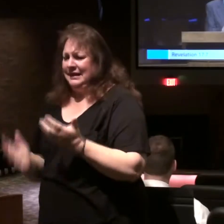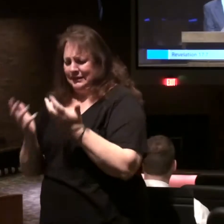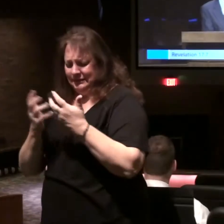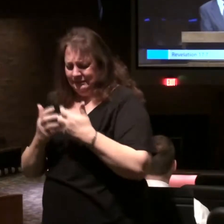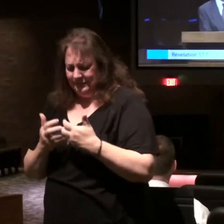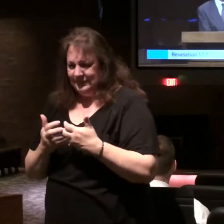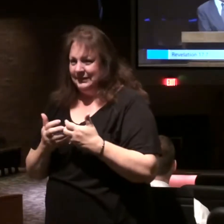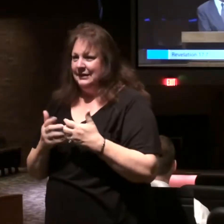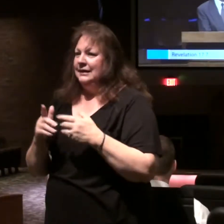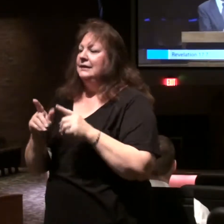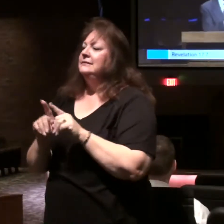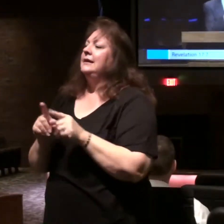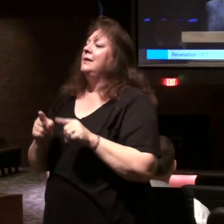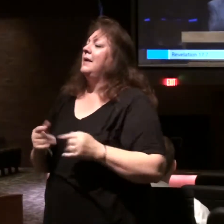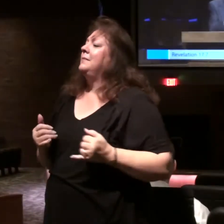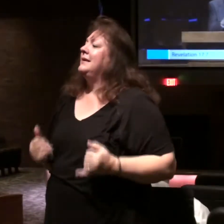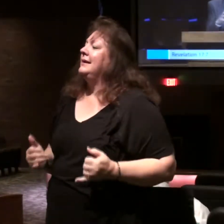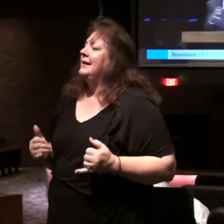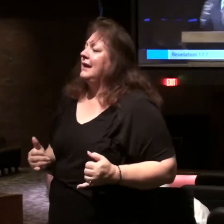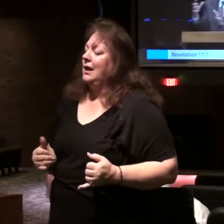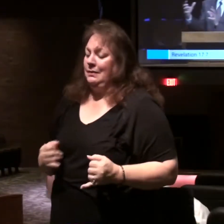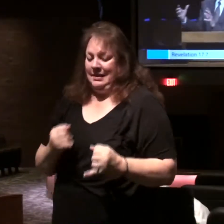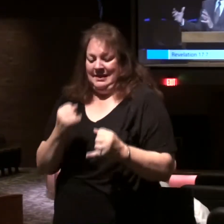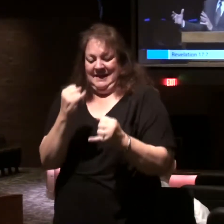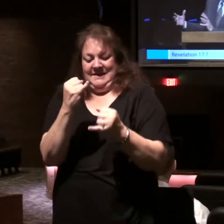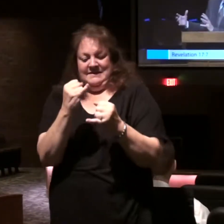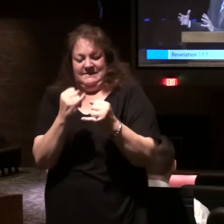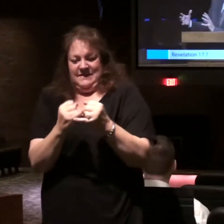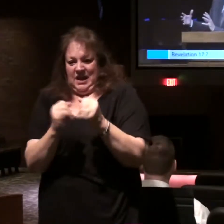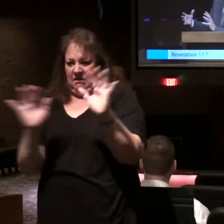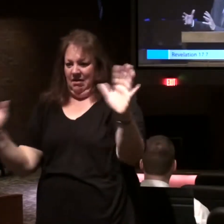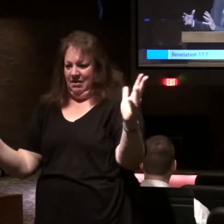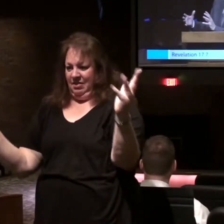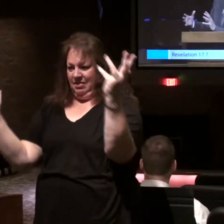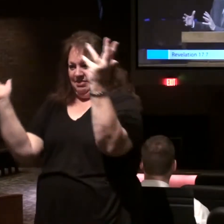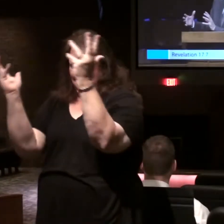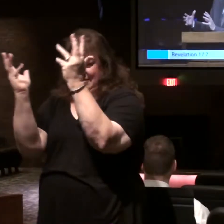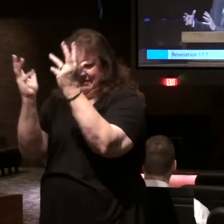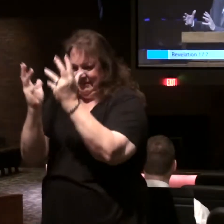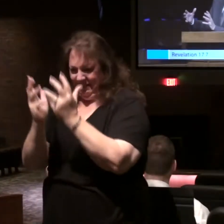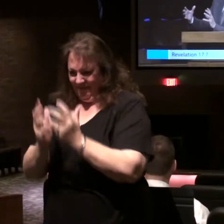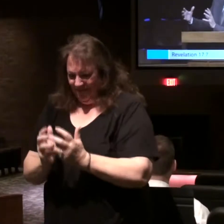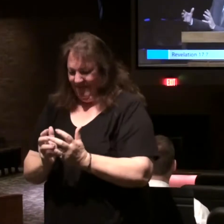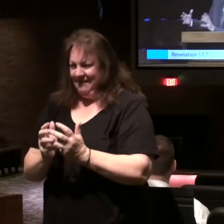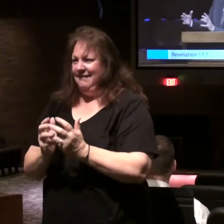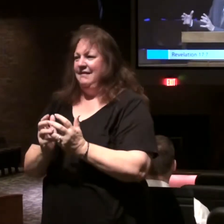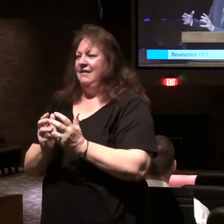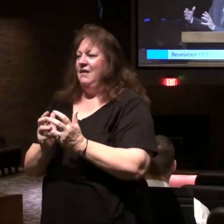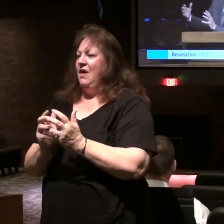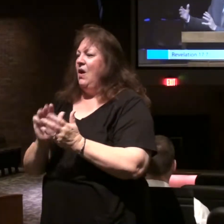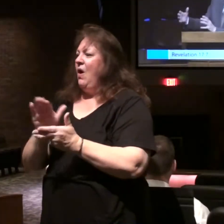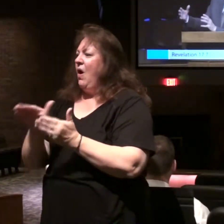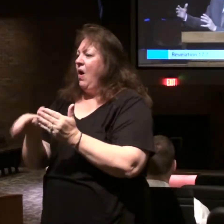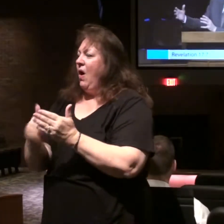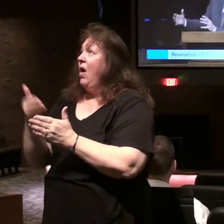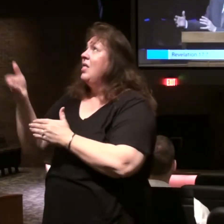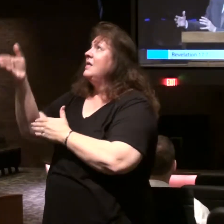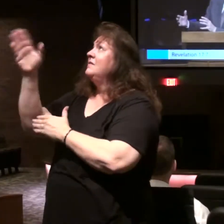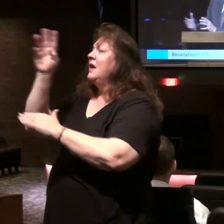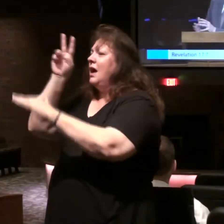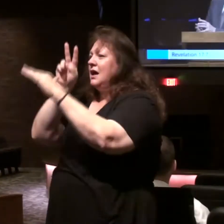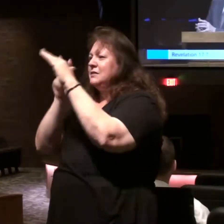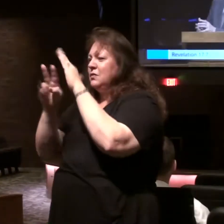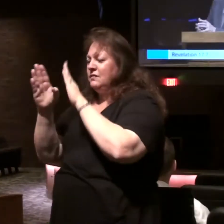This is what's happening now. This is the final putting together, if you will, of the pieces of God's